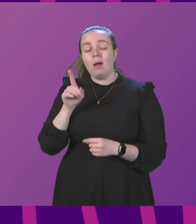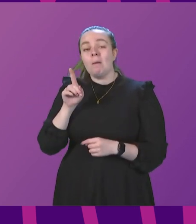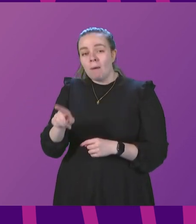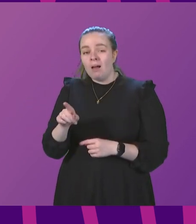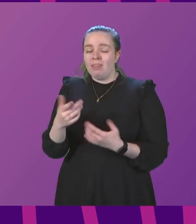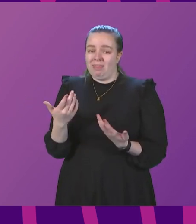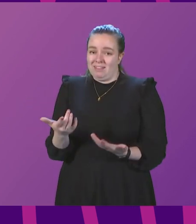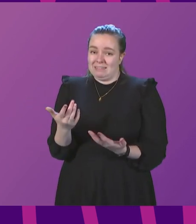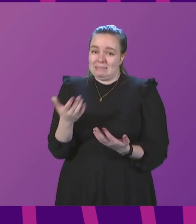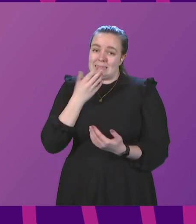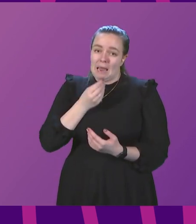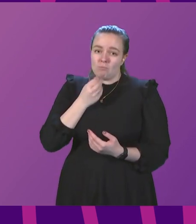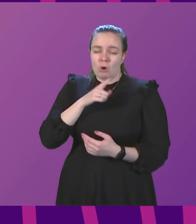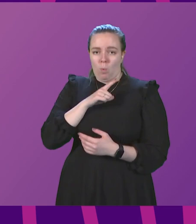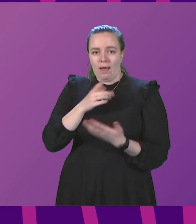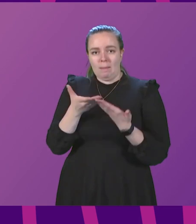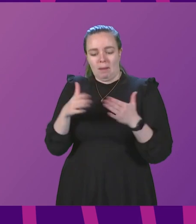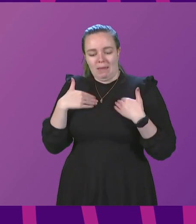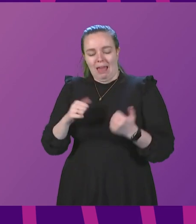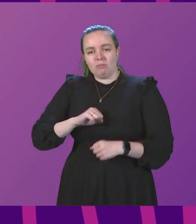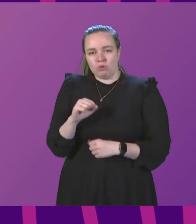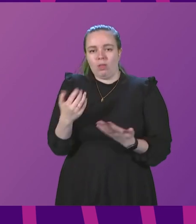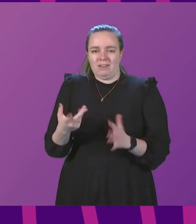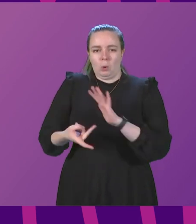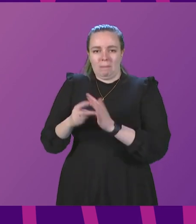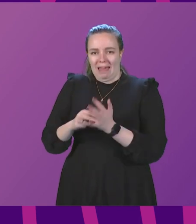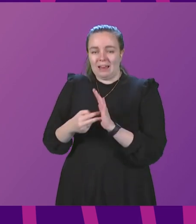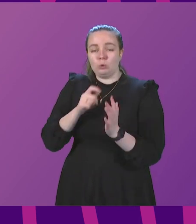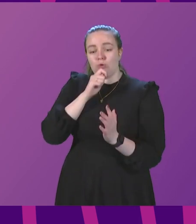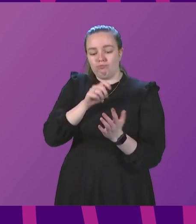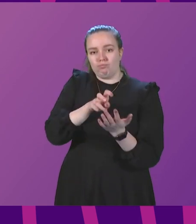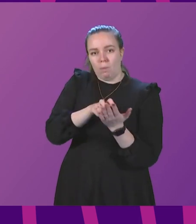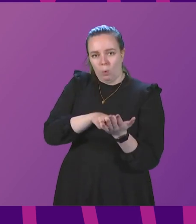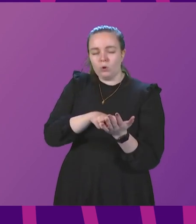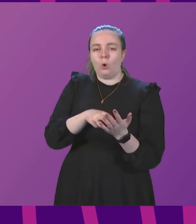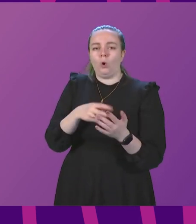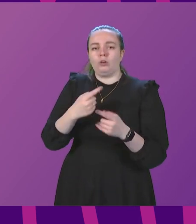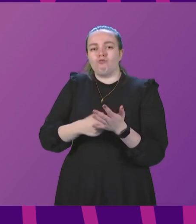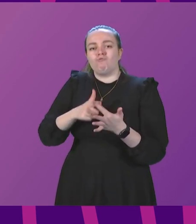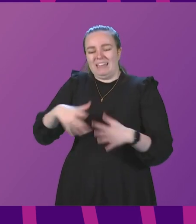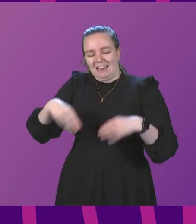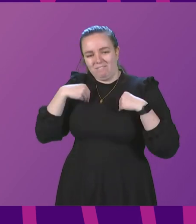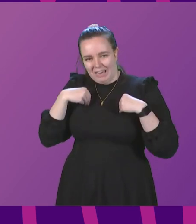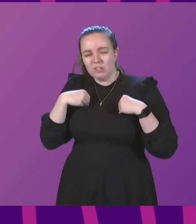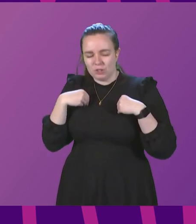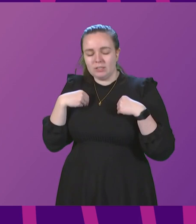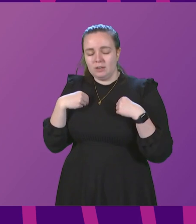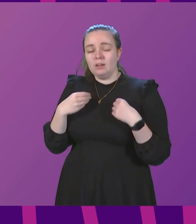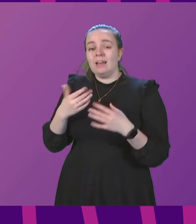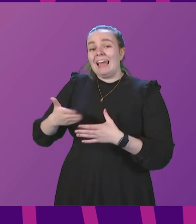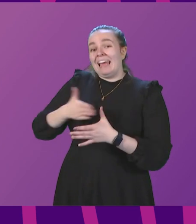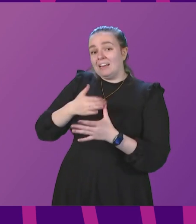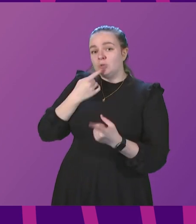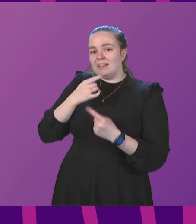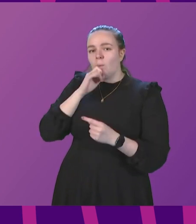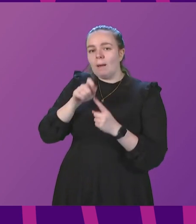temporary, as Public Health Scotland is also planning to report on reinfections. I can confirm that initial data will be included in the